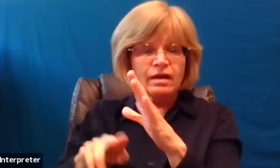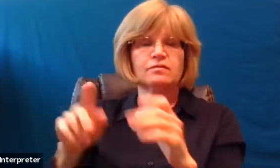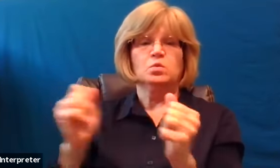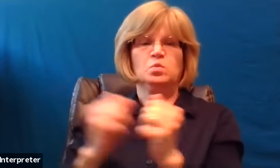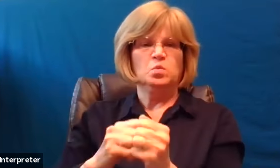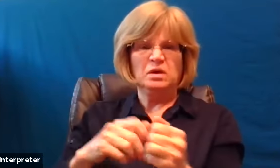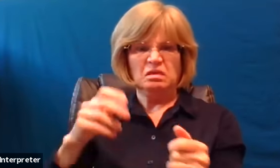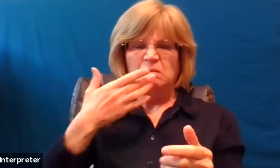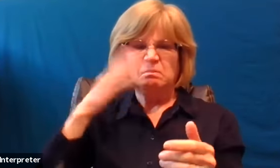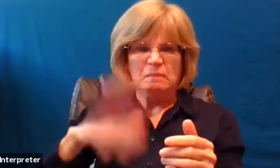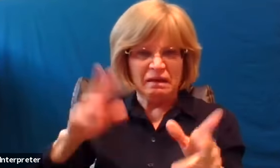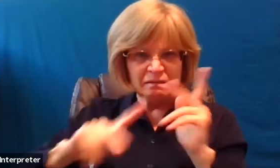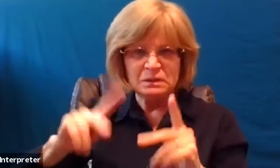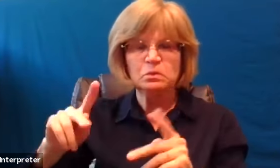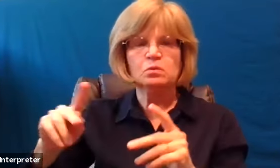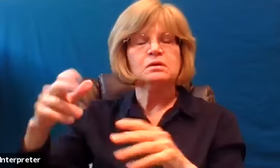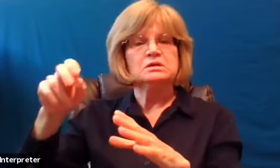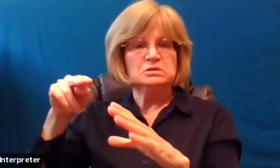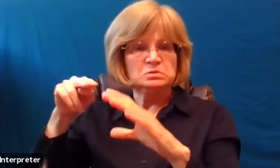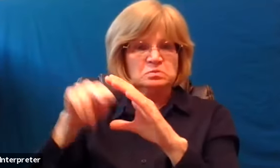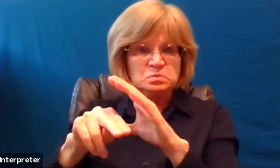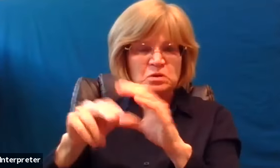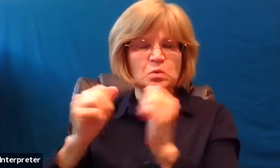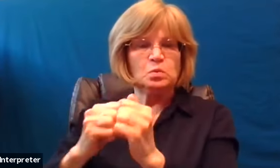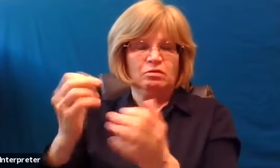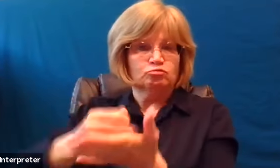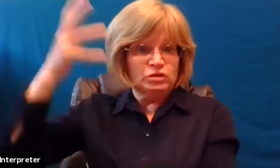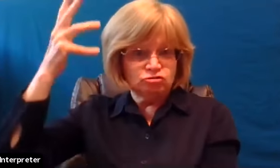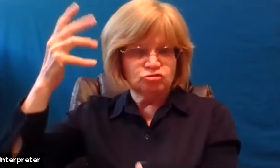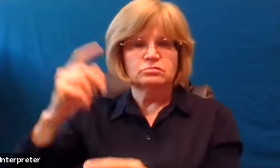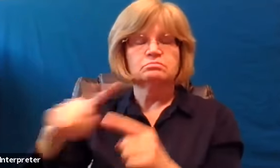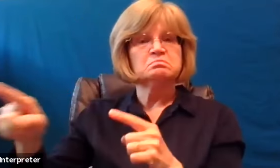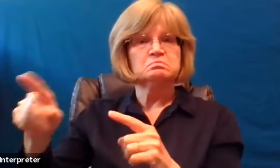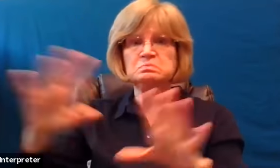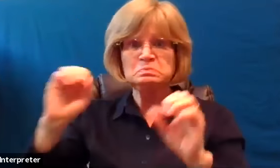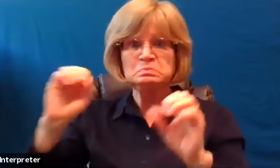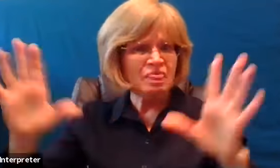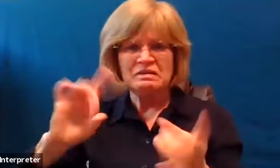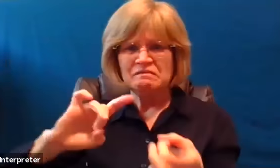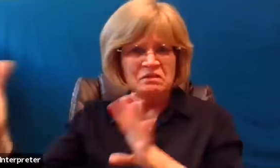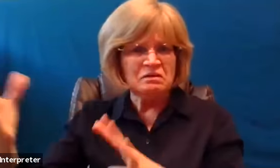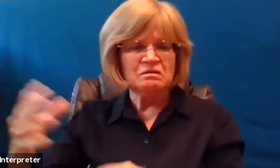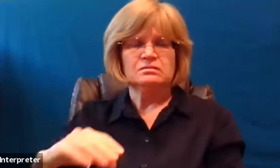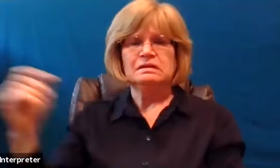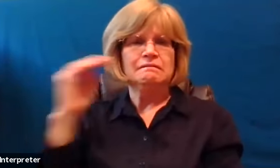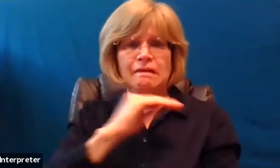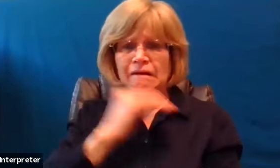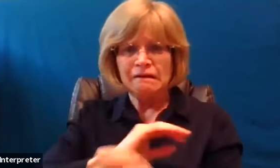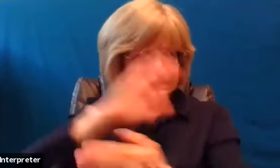the rich, although he had done no violence and there was no deceit in his mouth. Yet it was the will